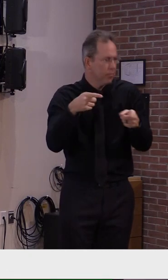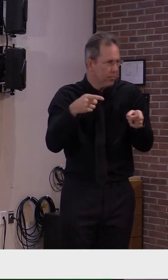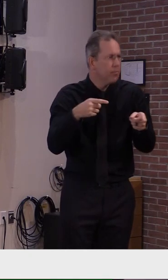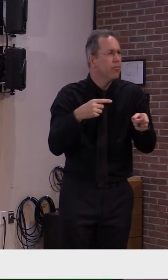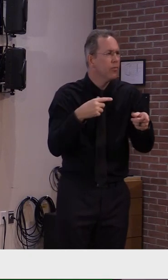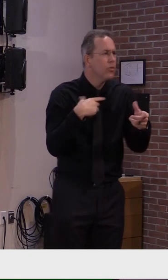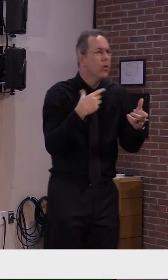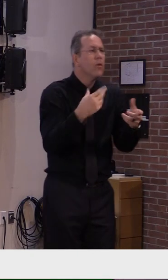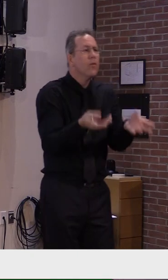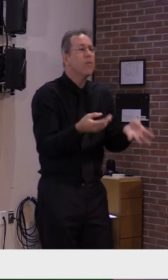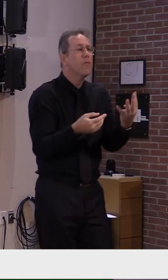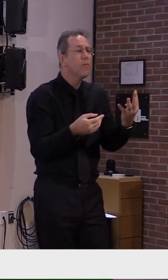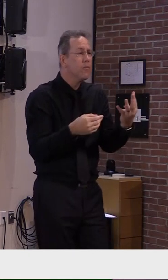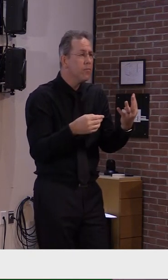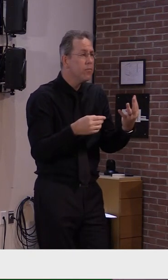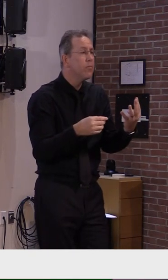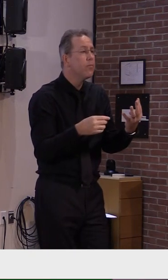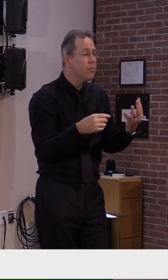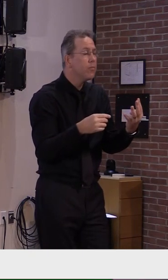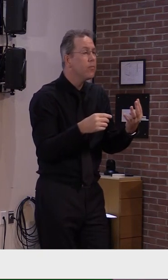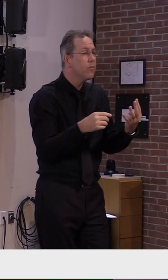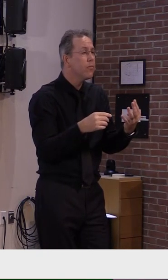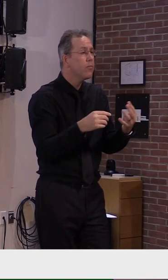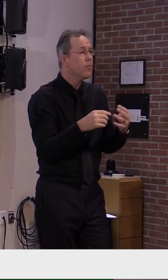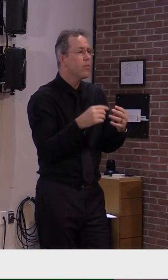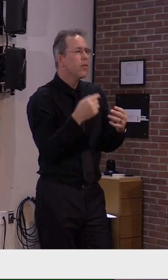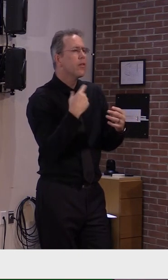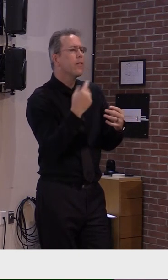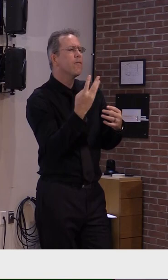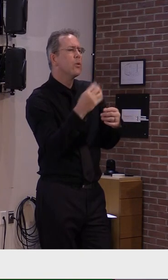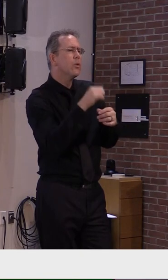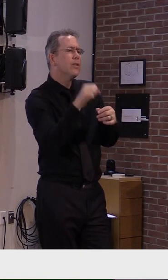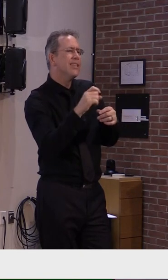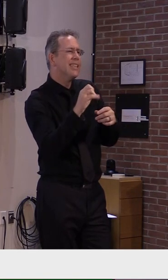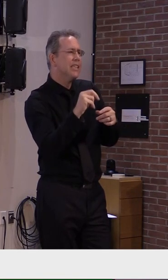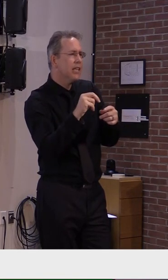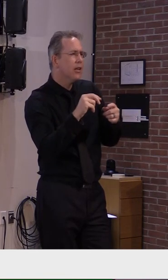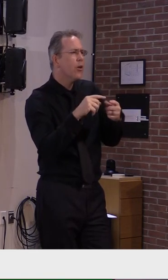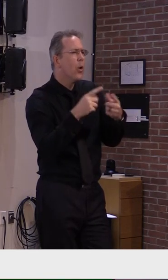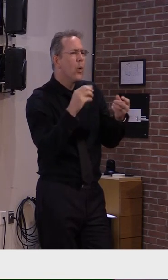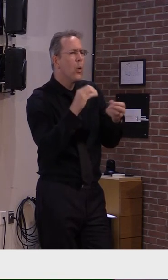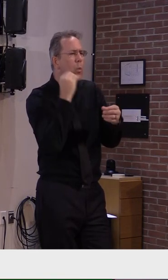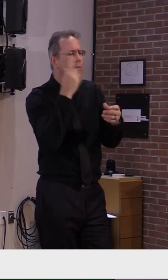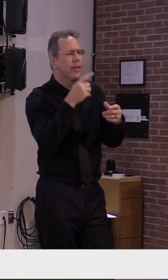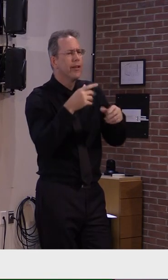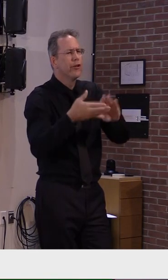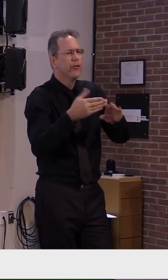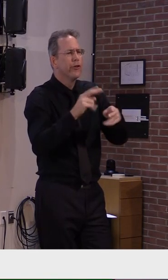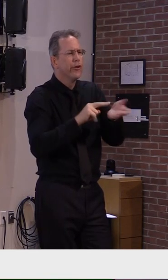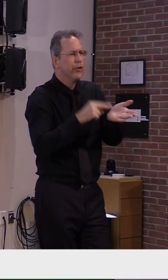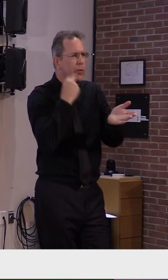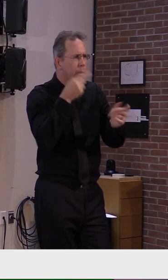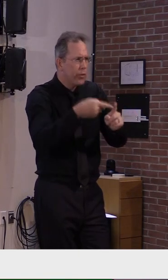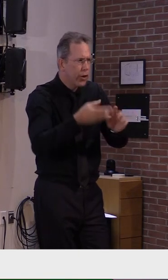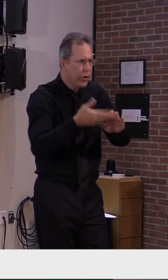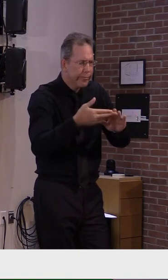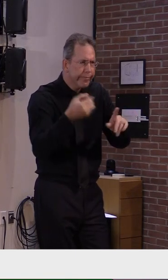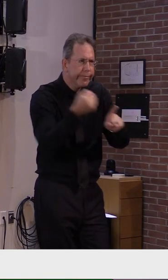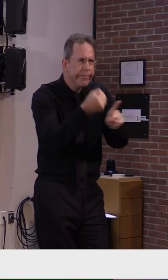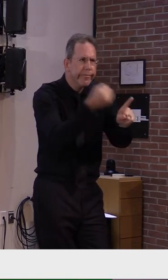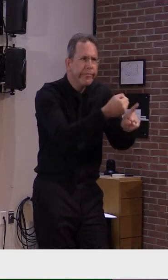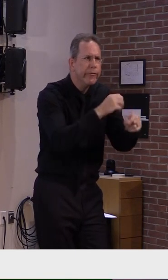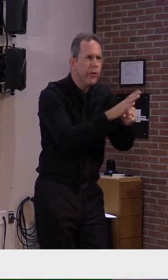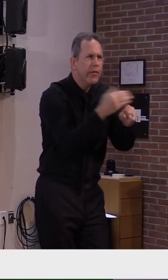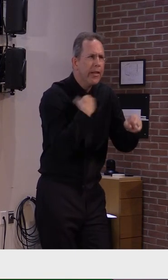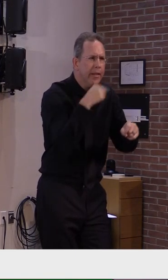Washington County that has impacted 17 residents and three staff. Again, we're working with them daily to address